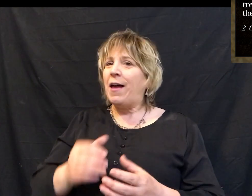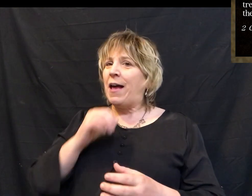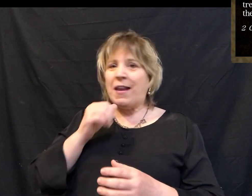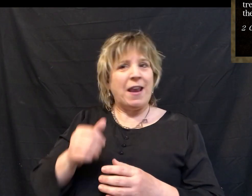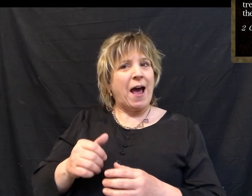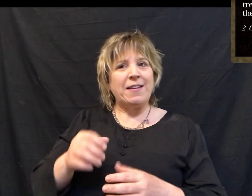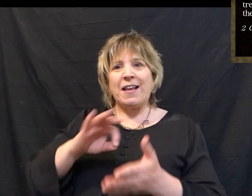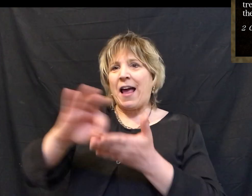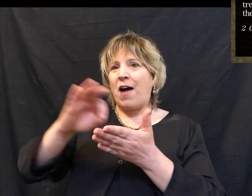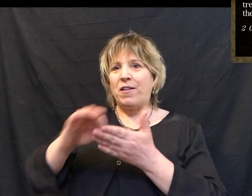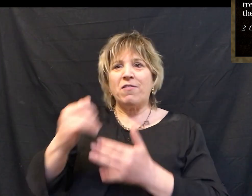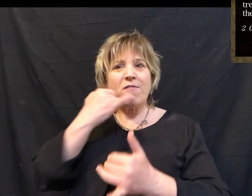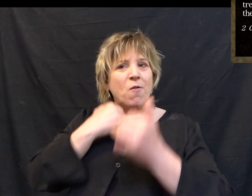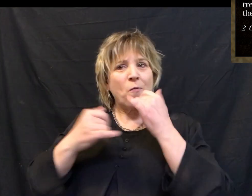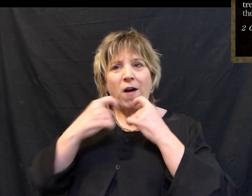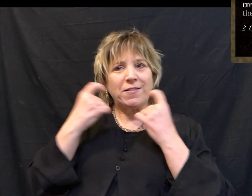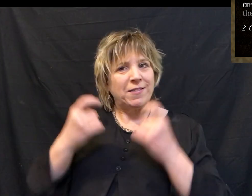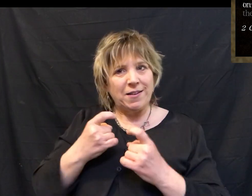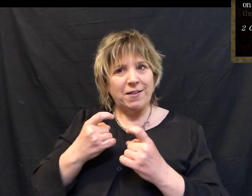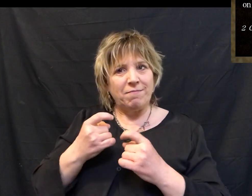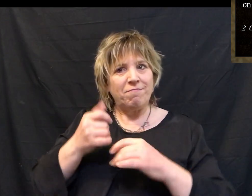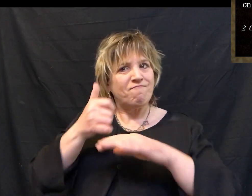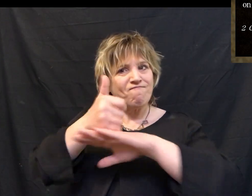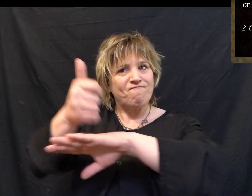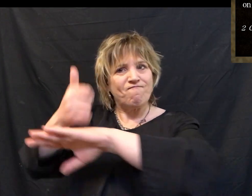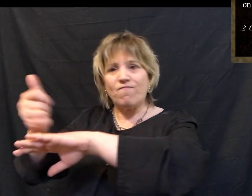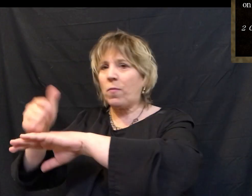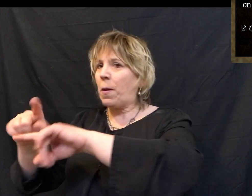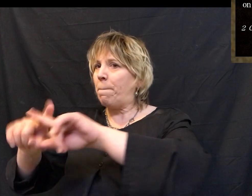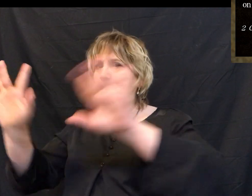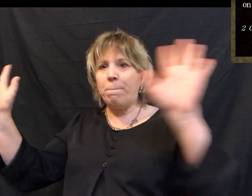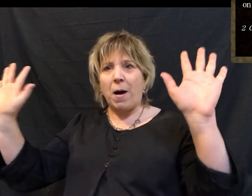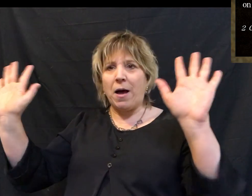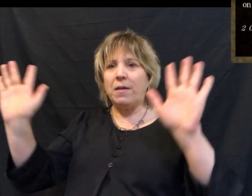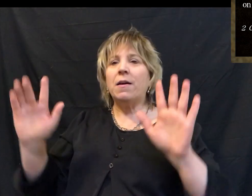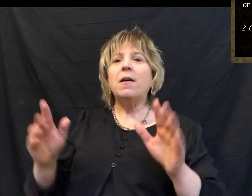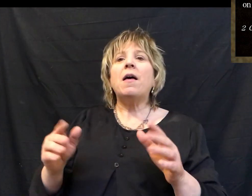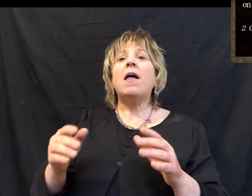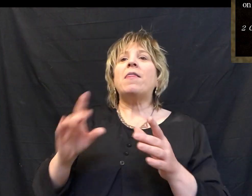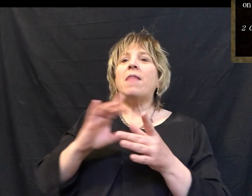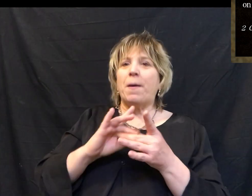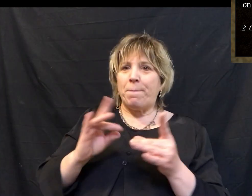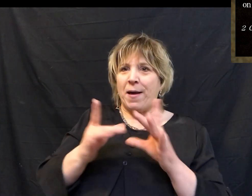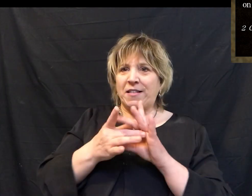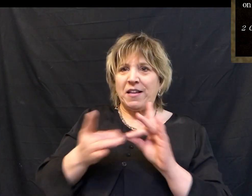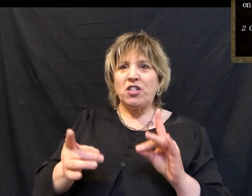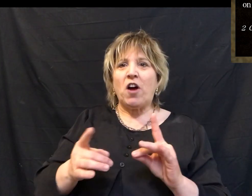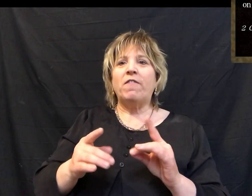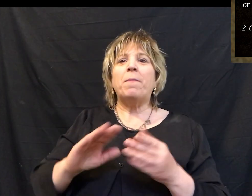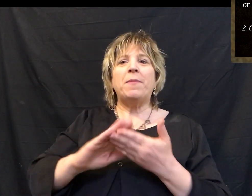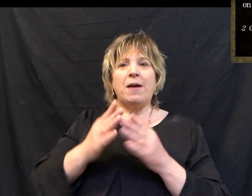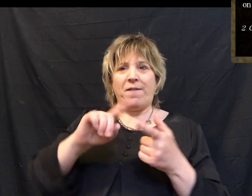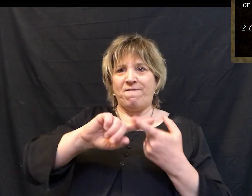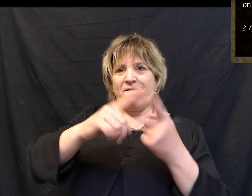counting their trespasses against them and he has committed to us the message of reconciliation.